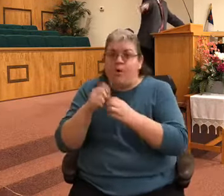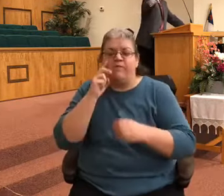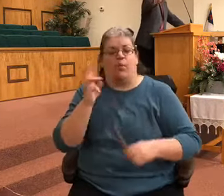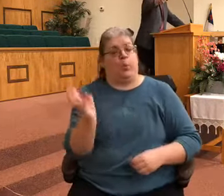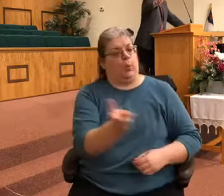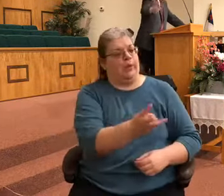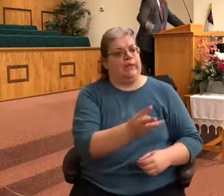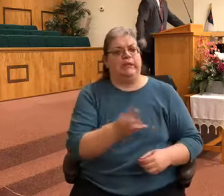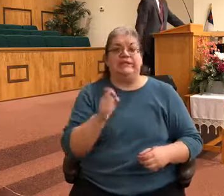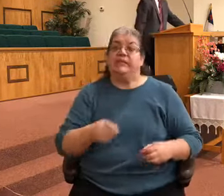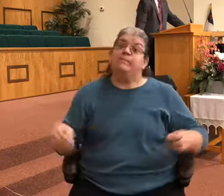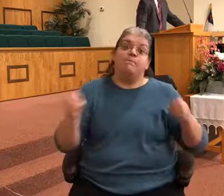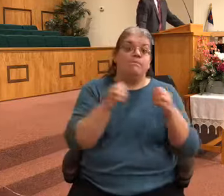world around you die and go to hell.